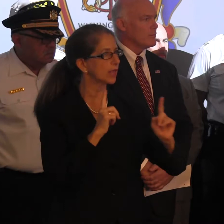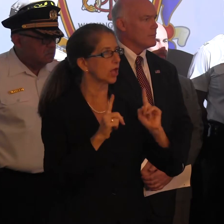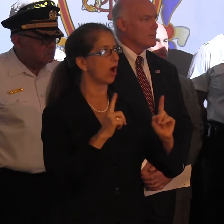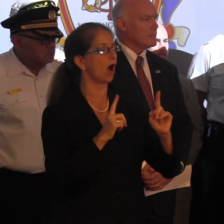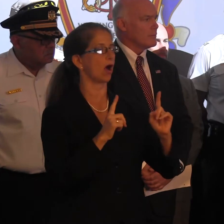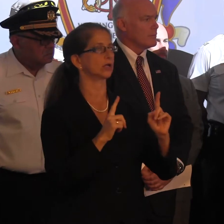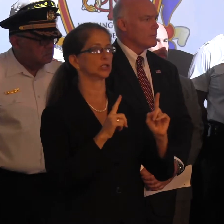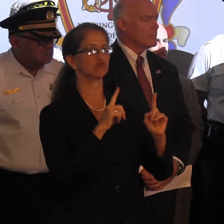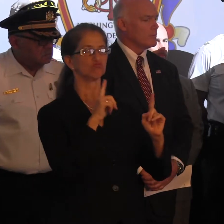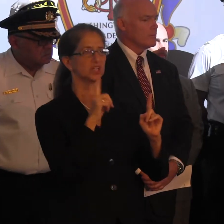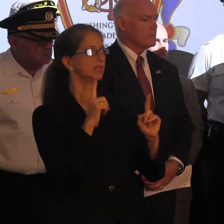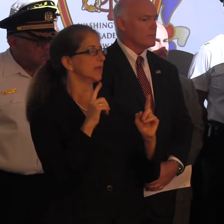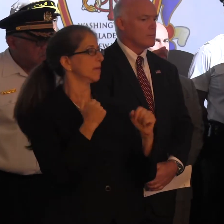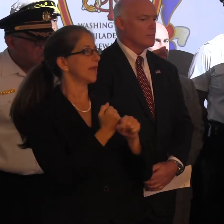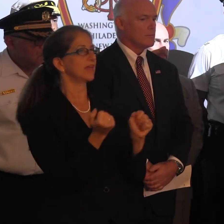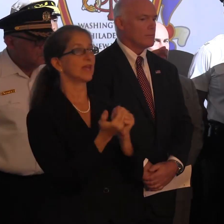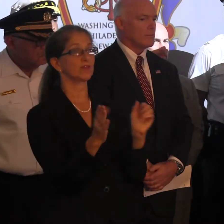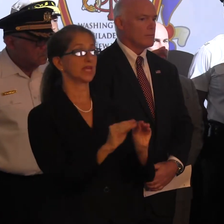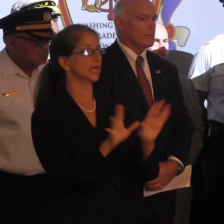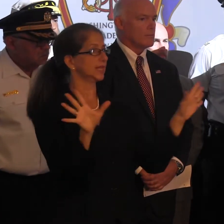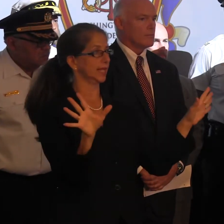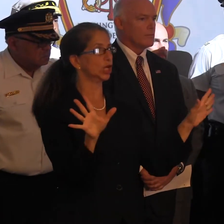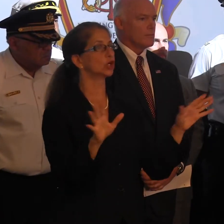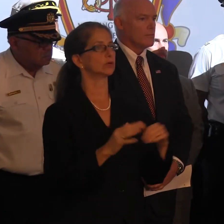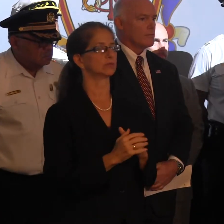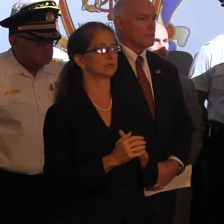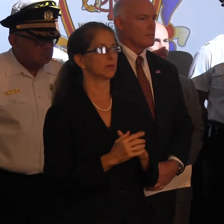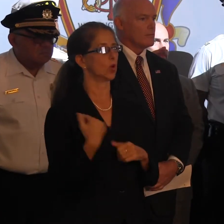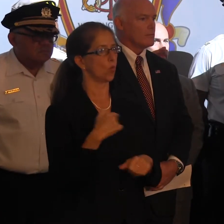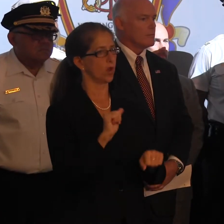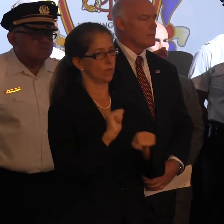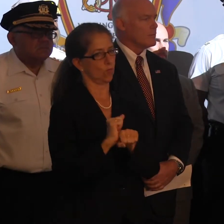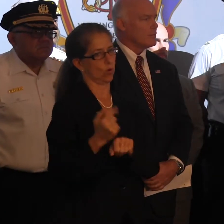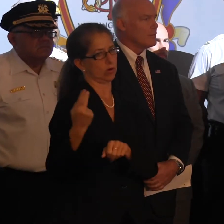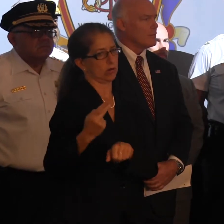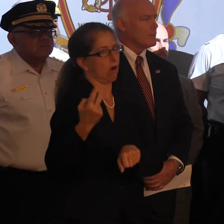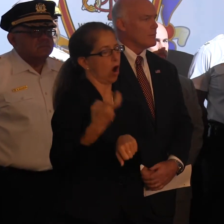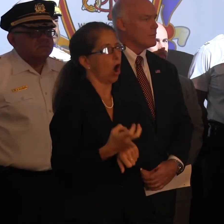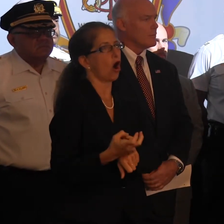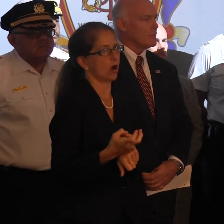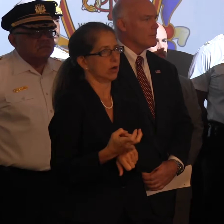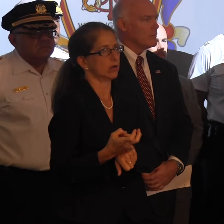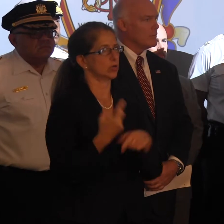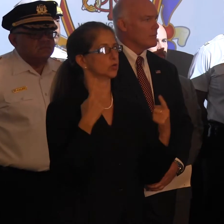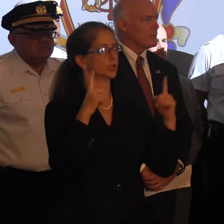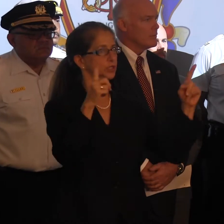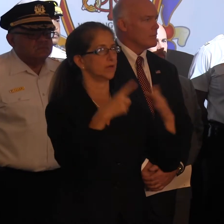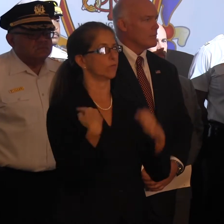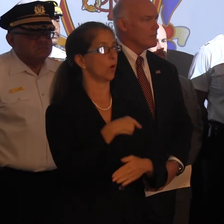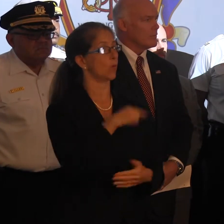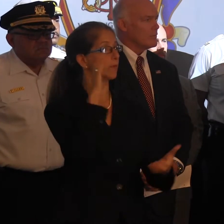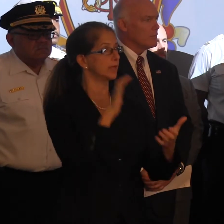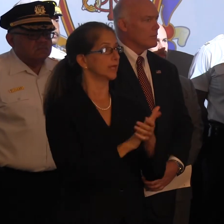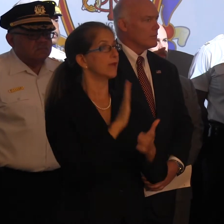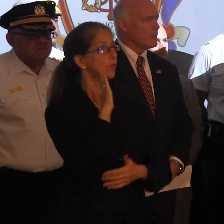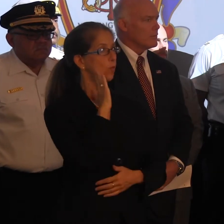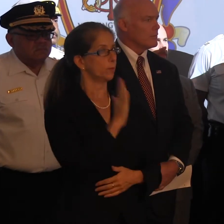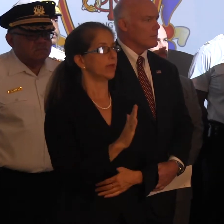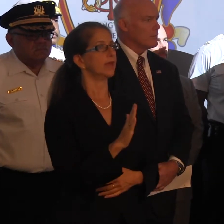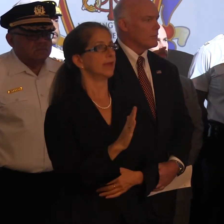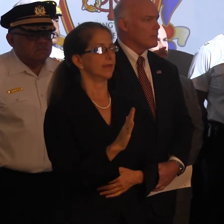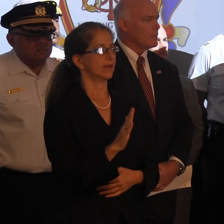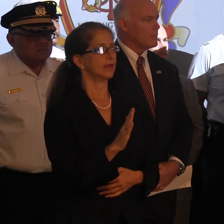transparency, and we've worked hard to achieve what we believe will be